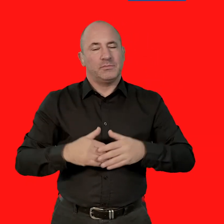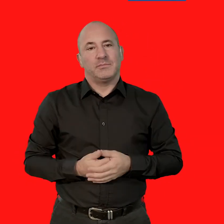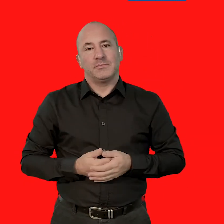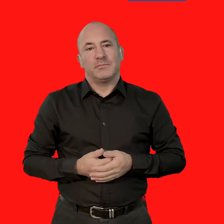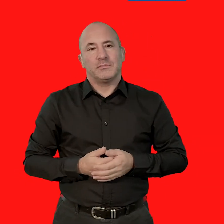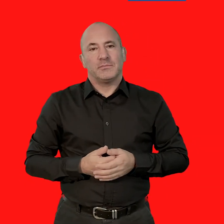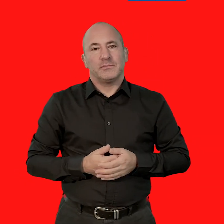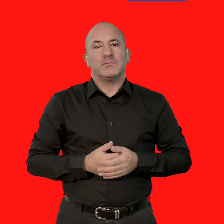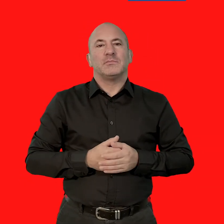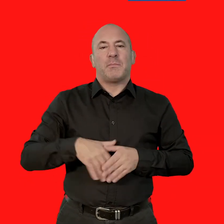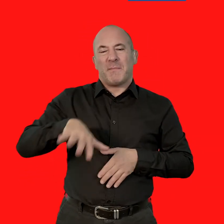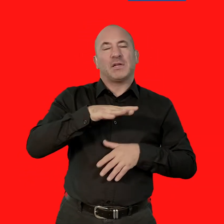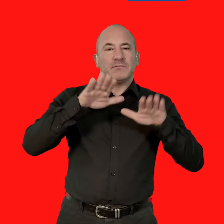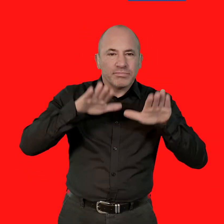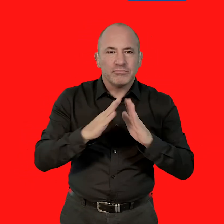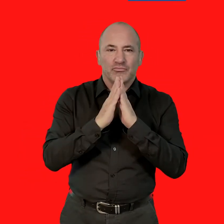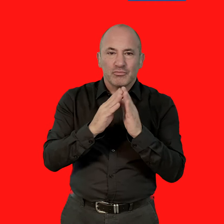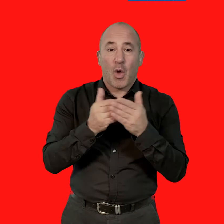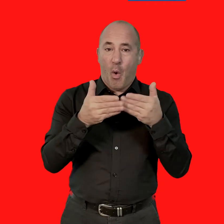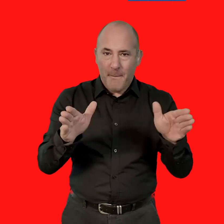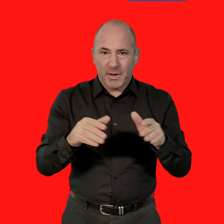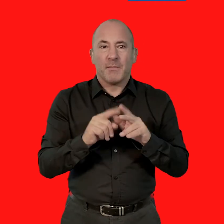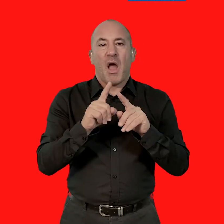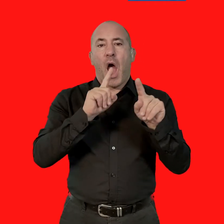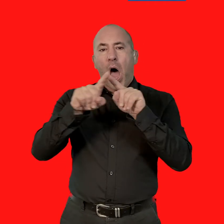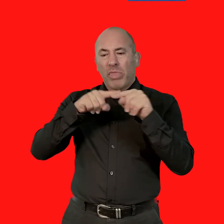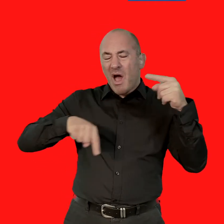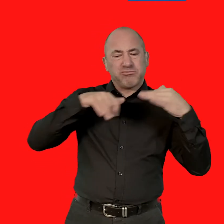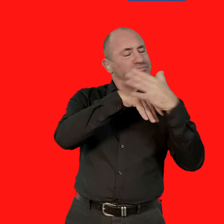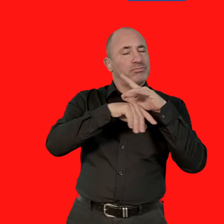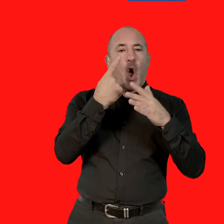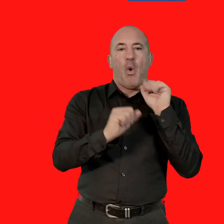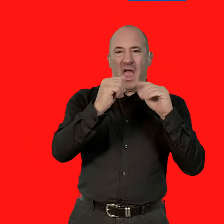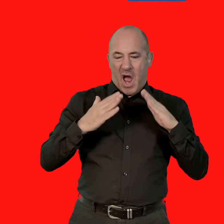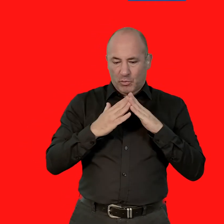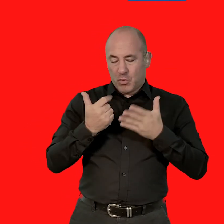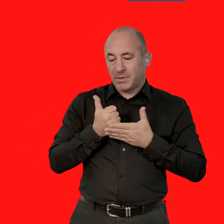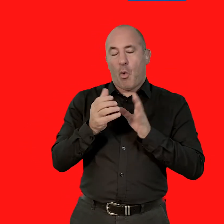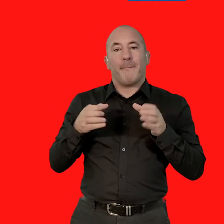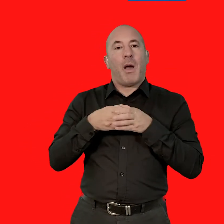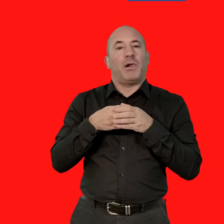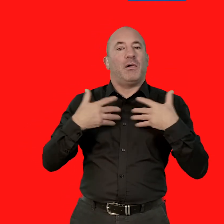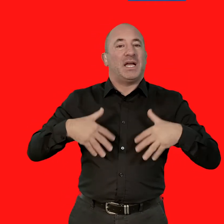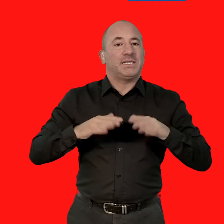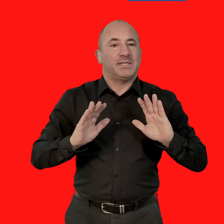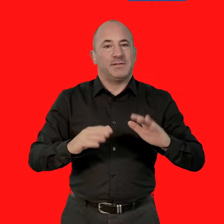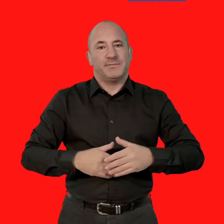Places of worship. Open. But cannot interact with anyone outside household or support bubble.